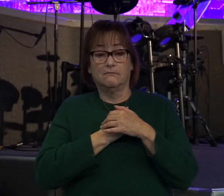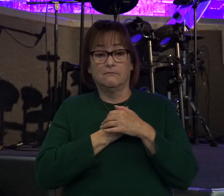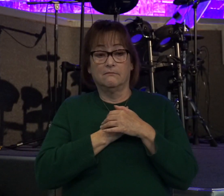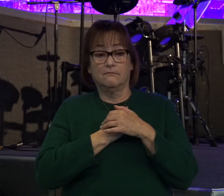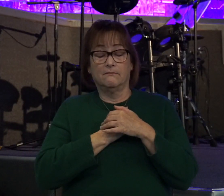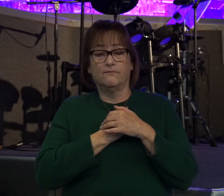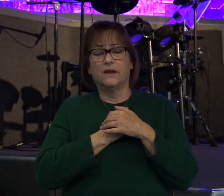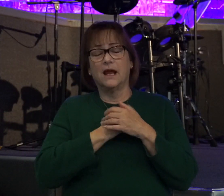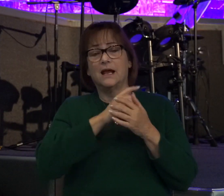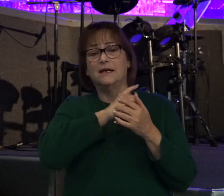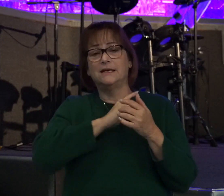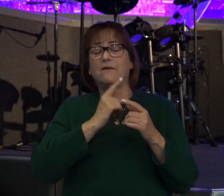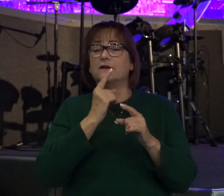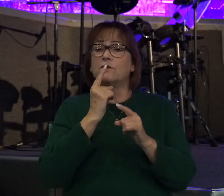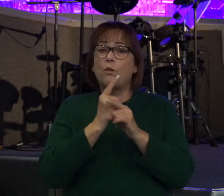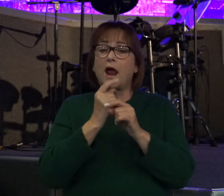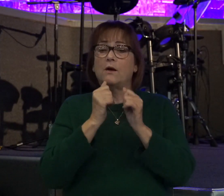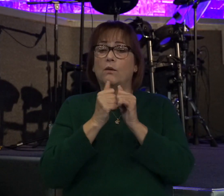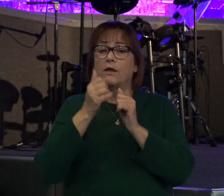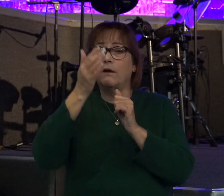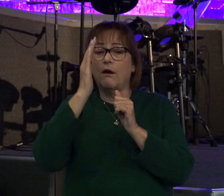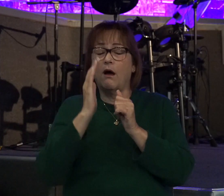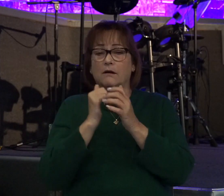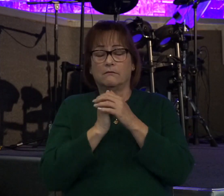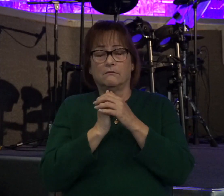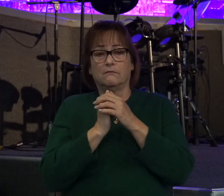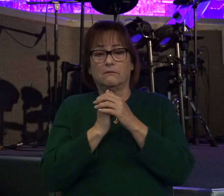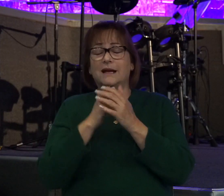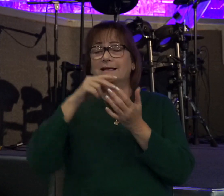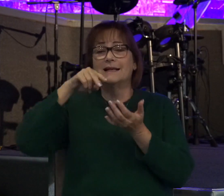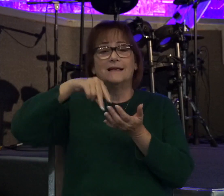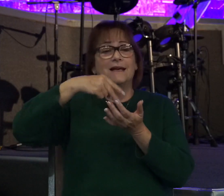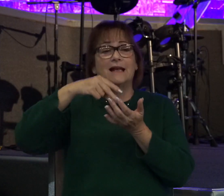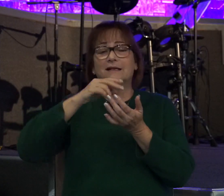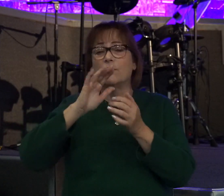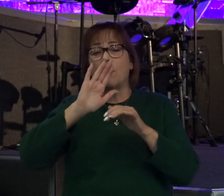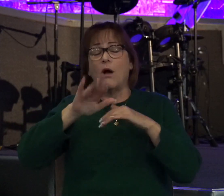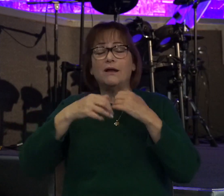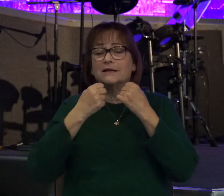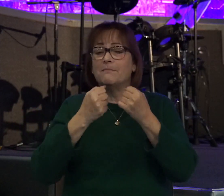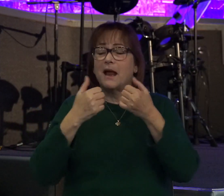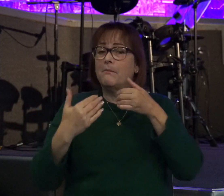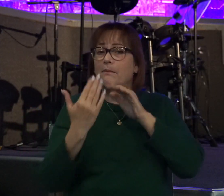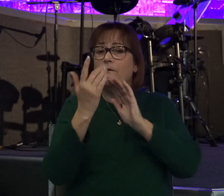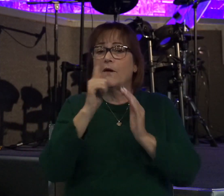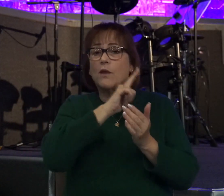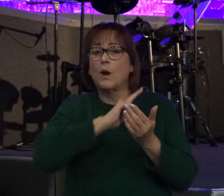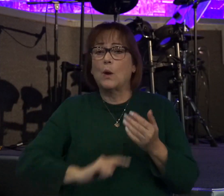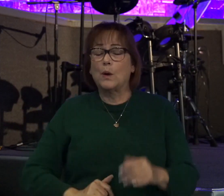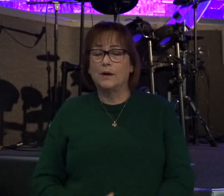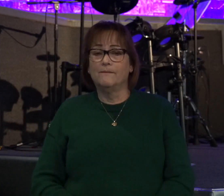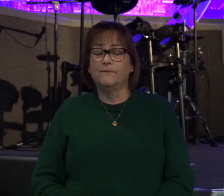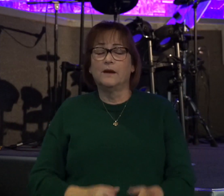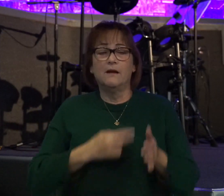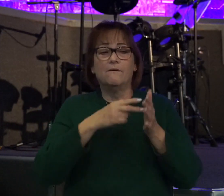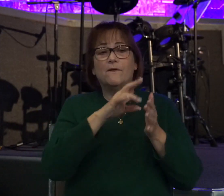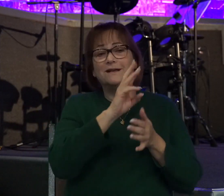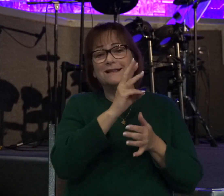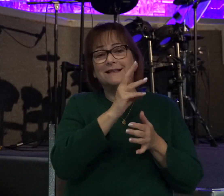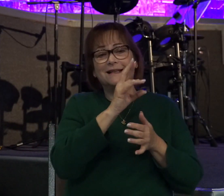David's right with God. He's dancing with all his might before the Lord. Verse 17 says, the ark of the Lord